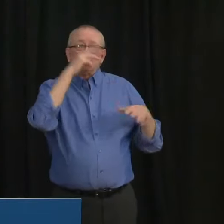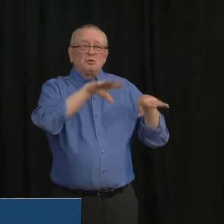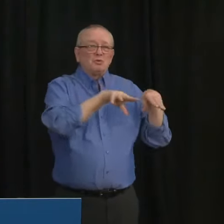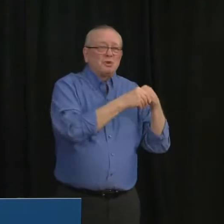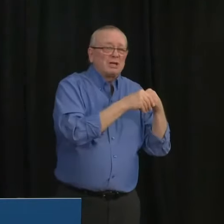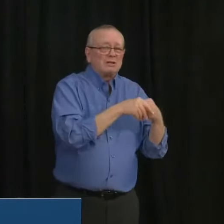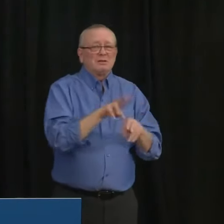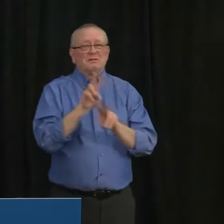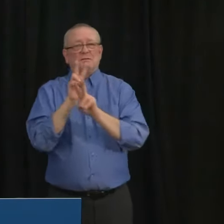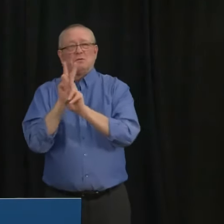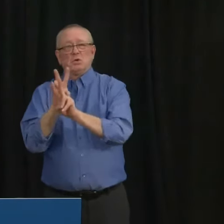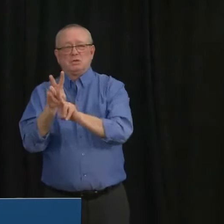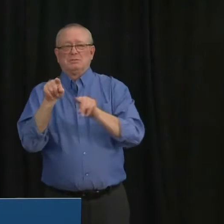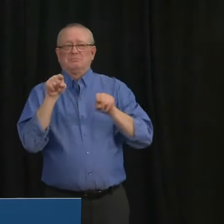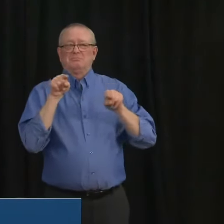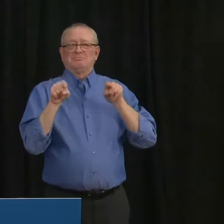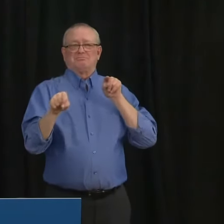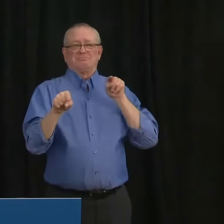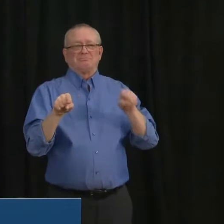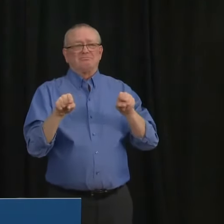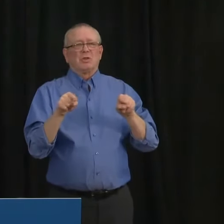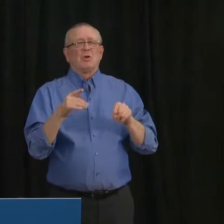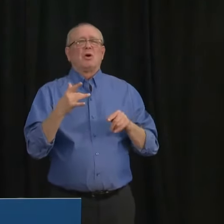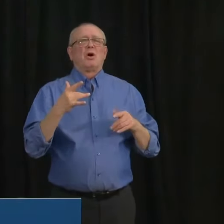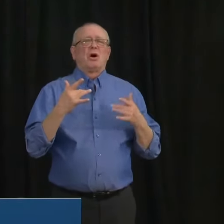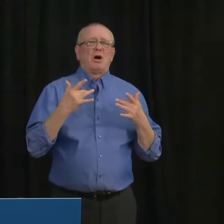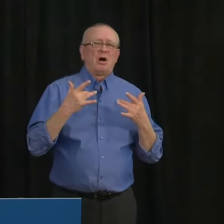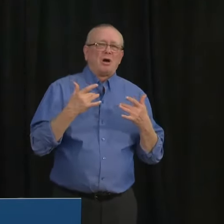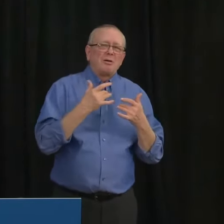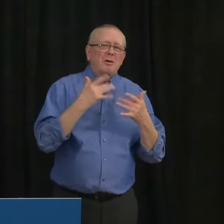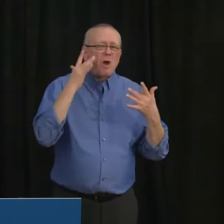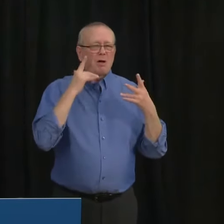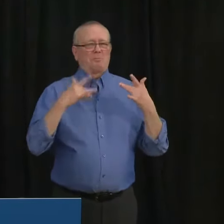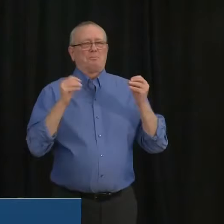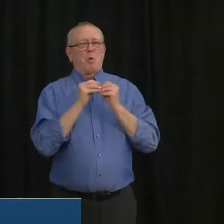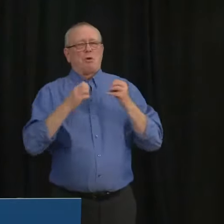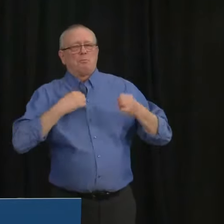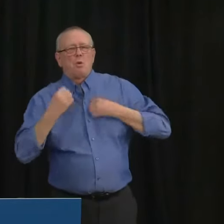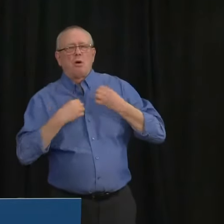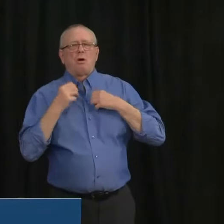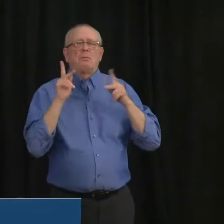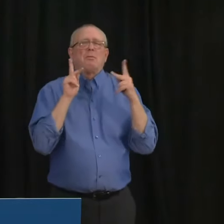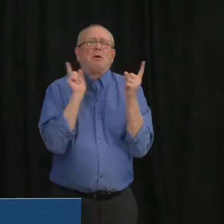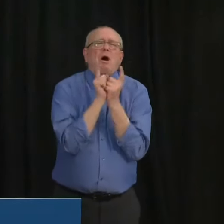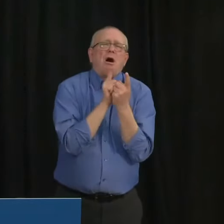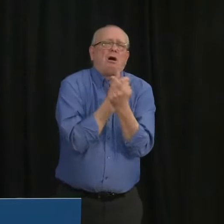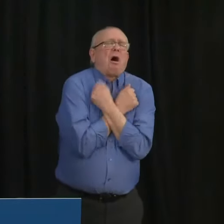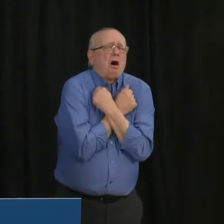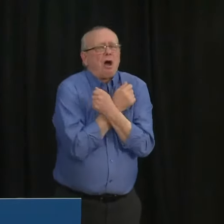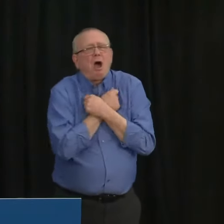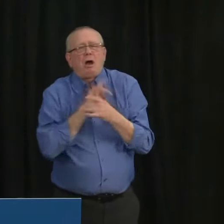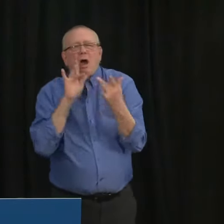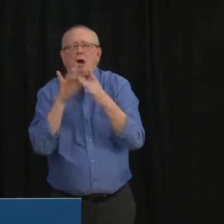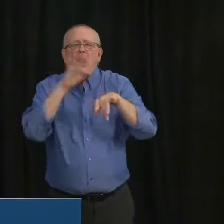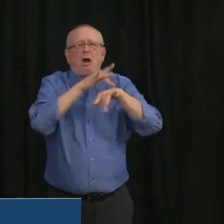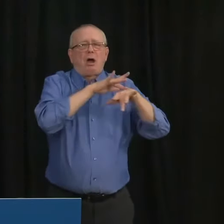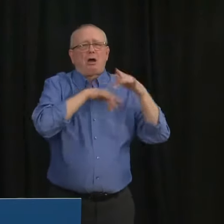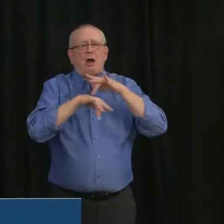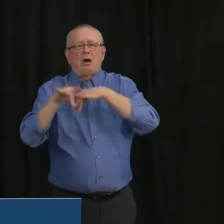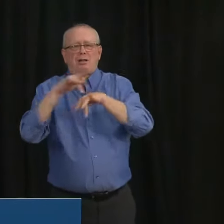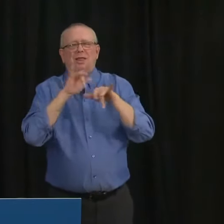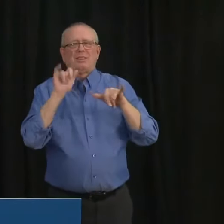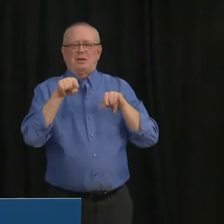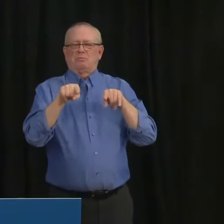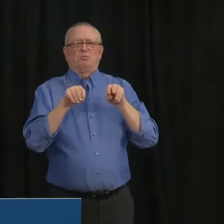given their intimate and emotional nature, are some of the largest causes for widespread transmission. It isn't,